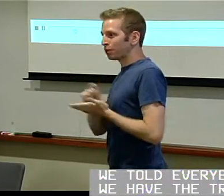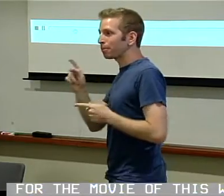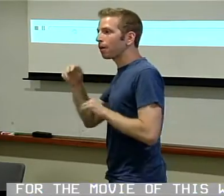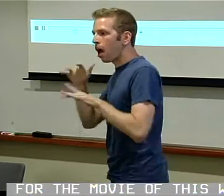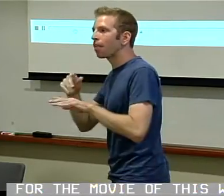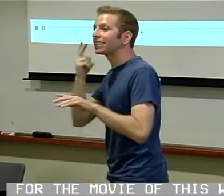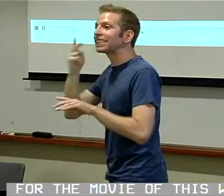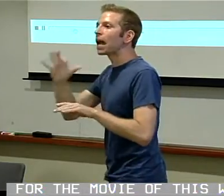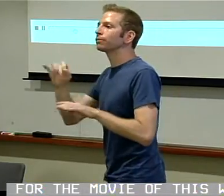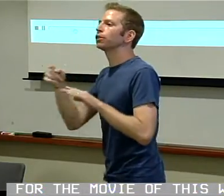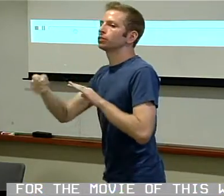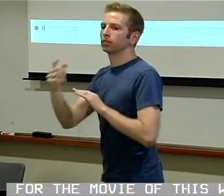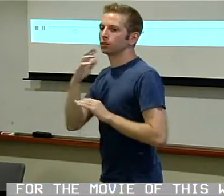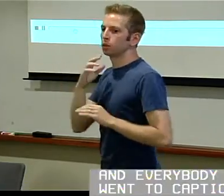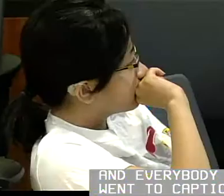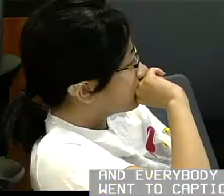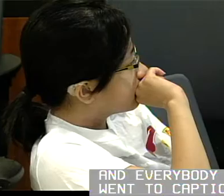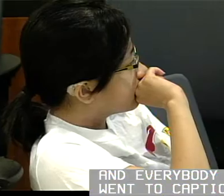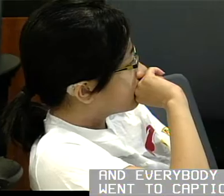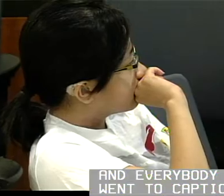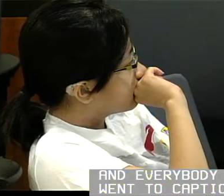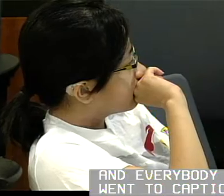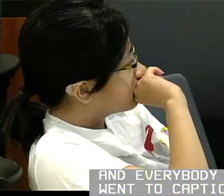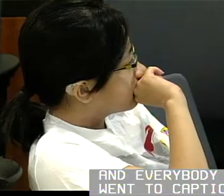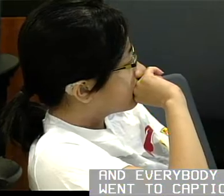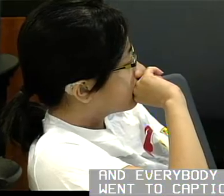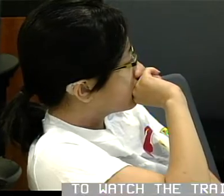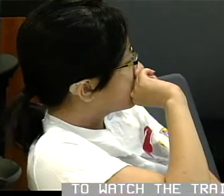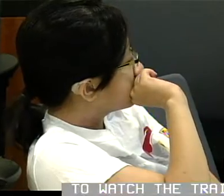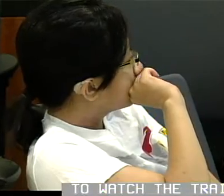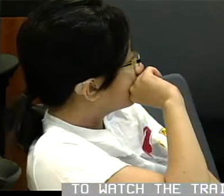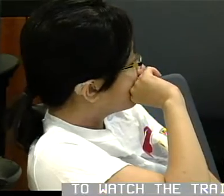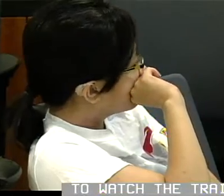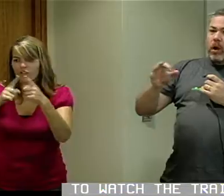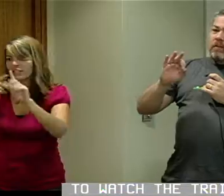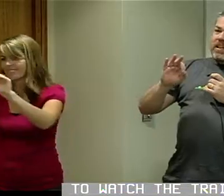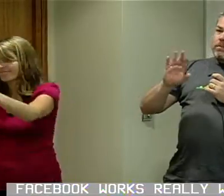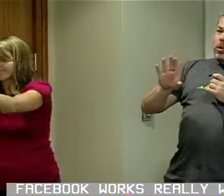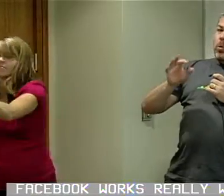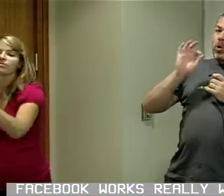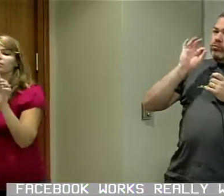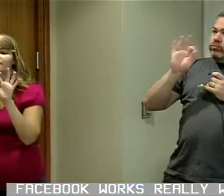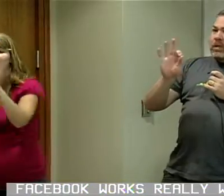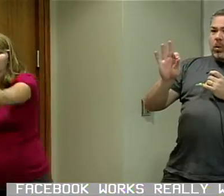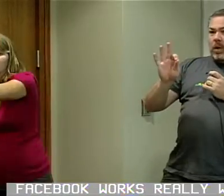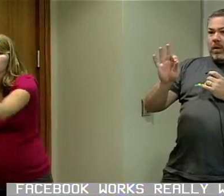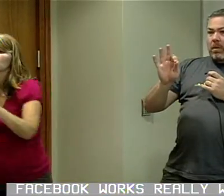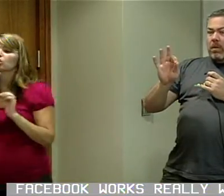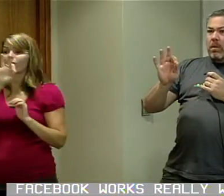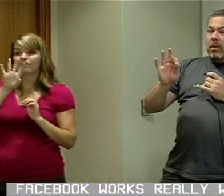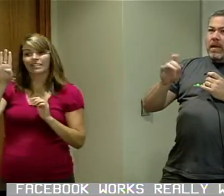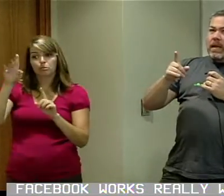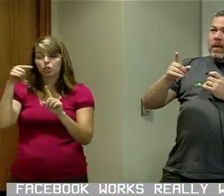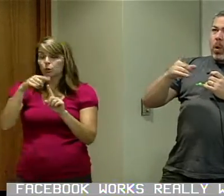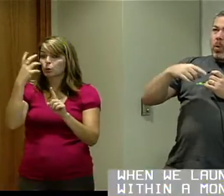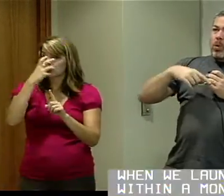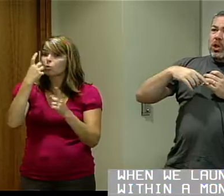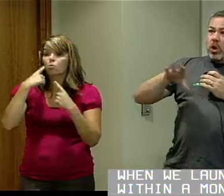for the movie this week, and everybody went to CaptionFish to watch the trailer. Well, Facebook worked really well. And when we